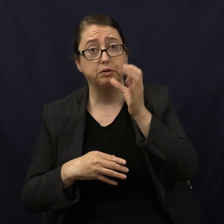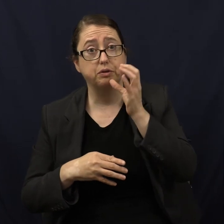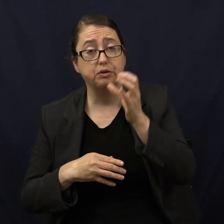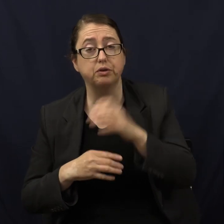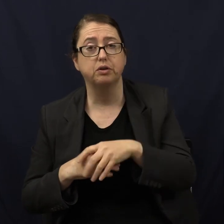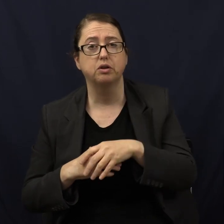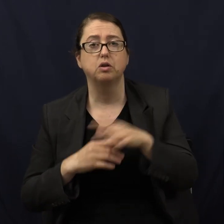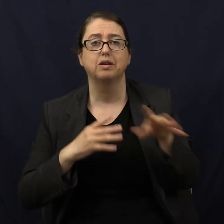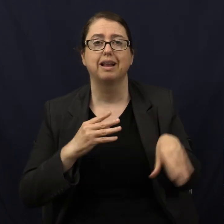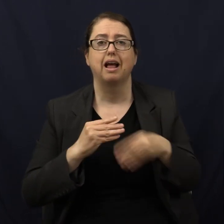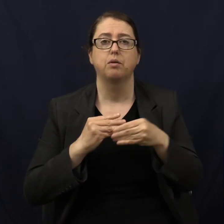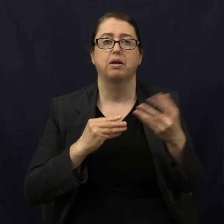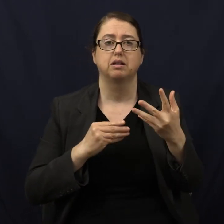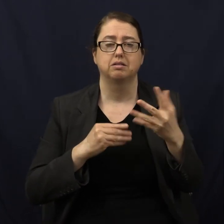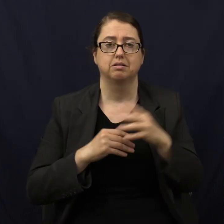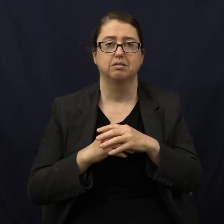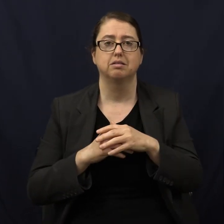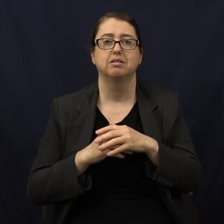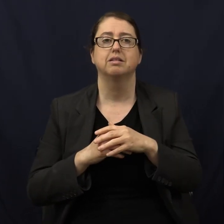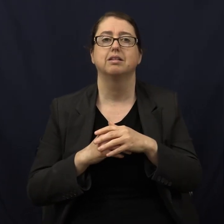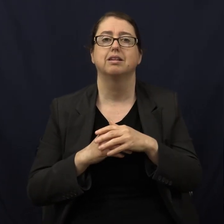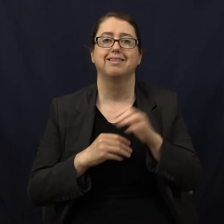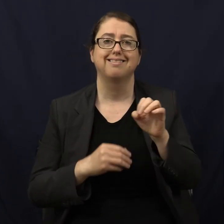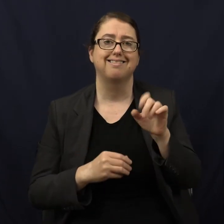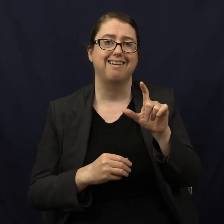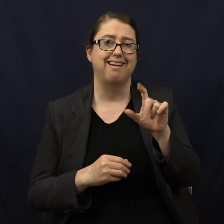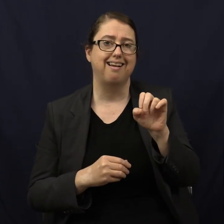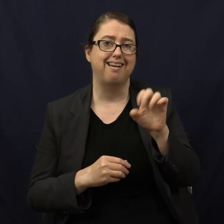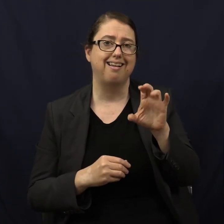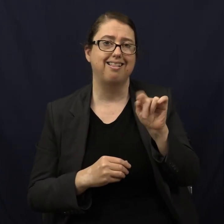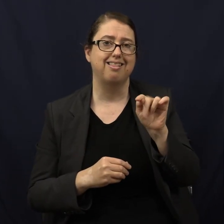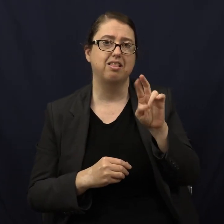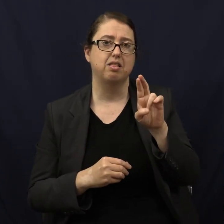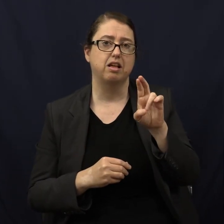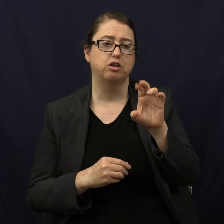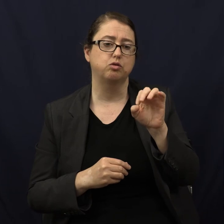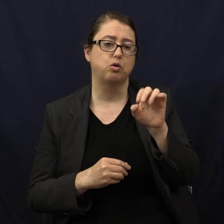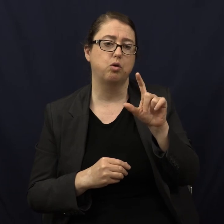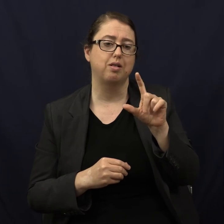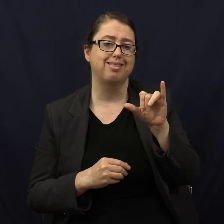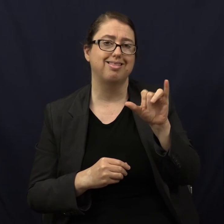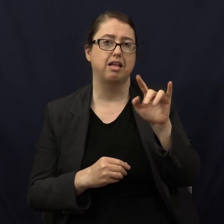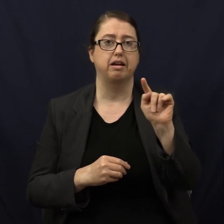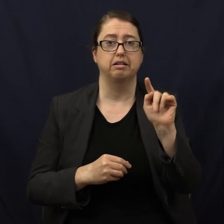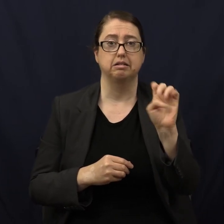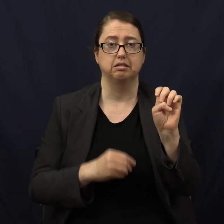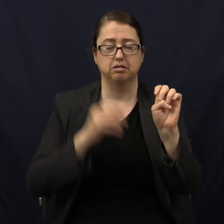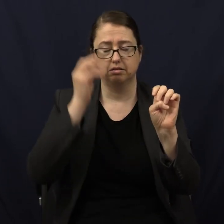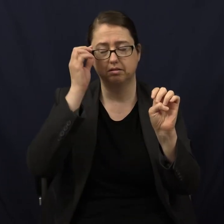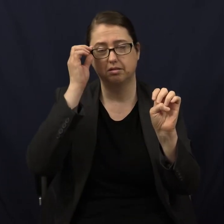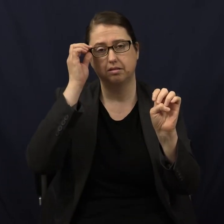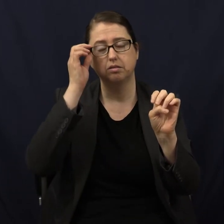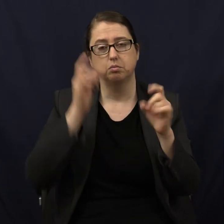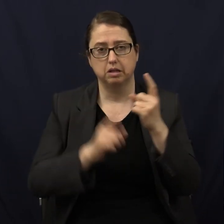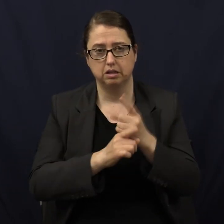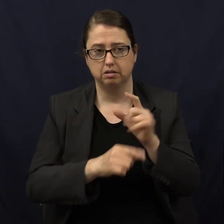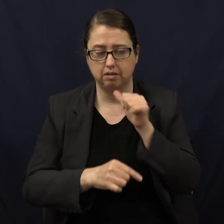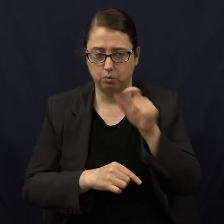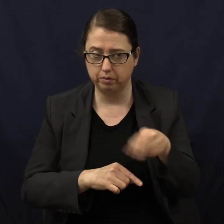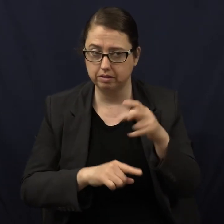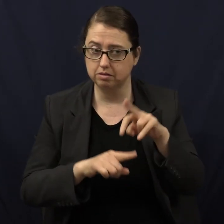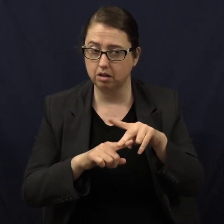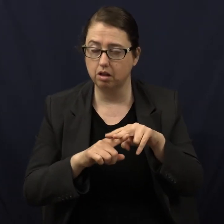What should you add? Electrolytes. Not just salt, but electrolytes. Would there ever be a time